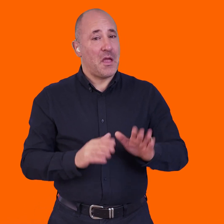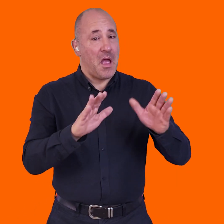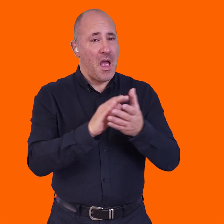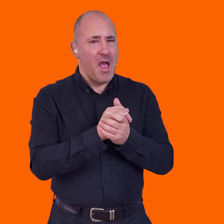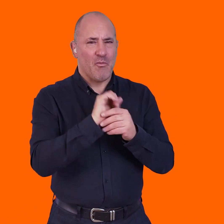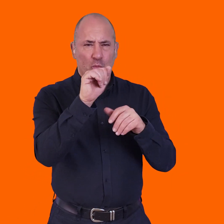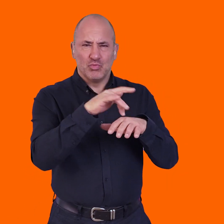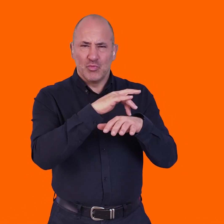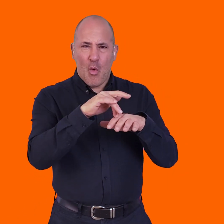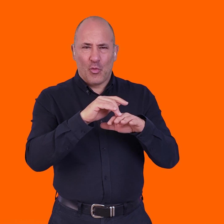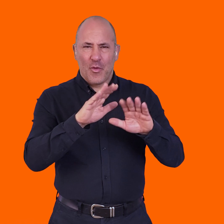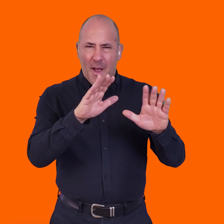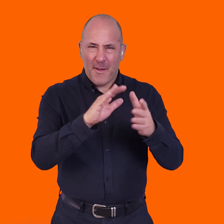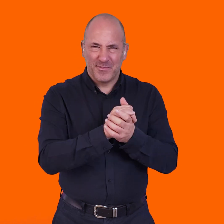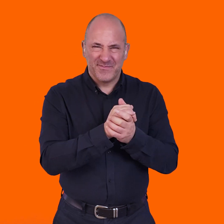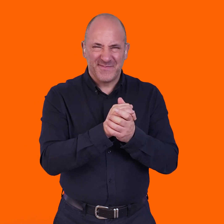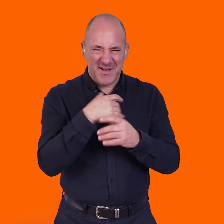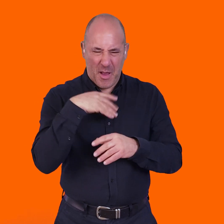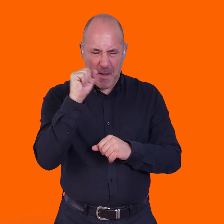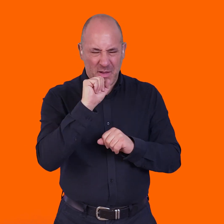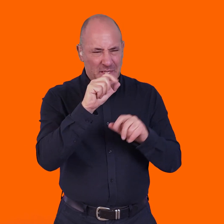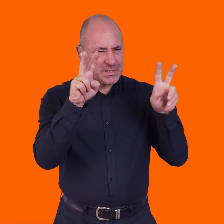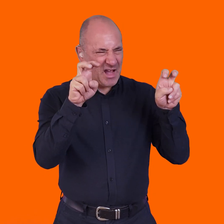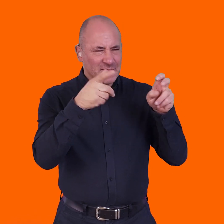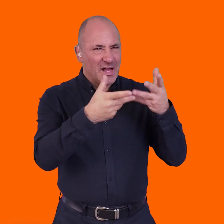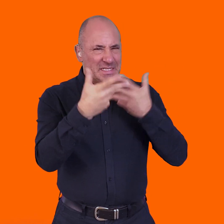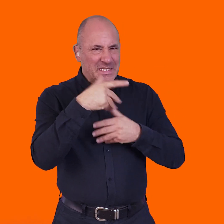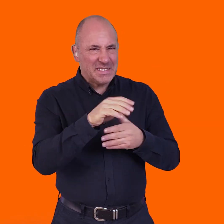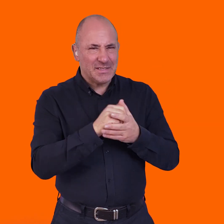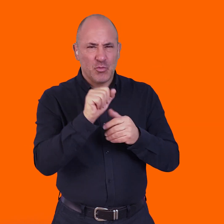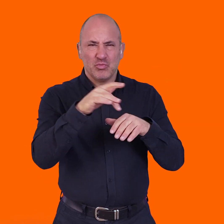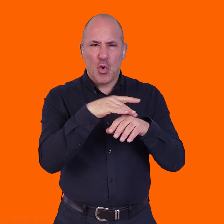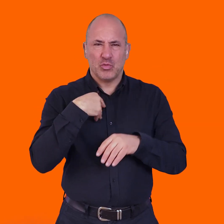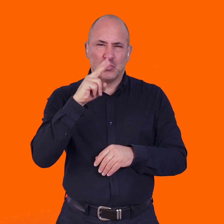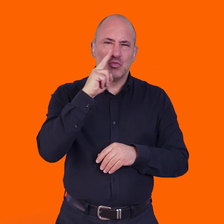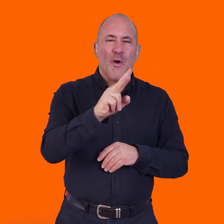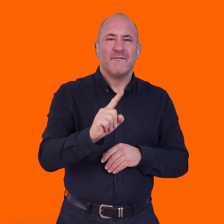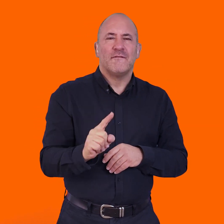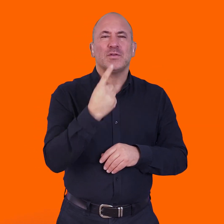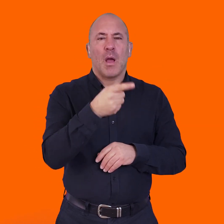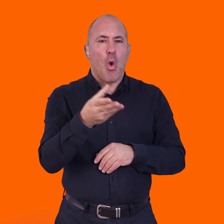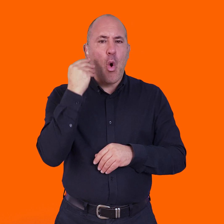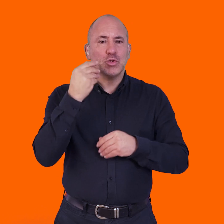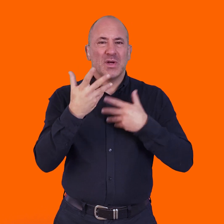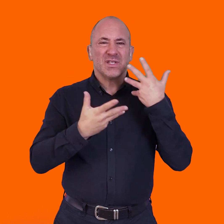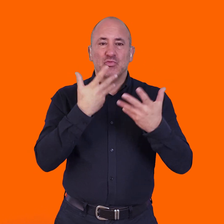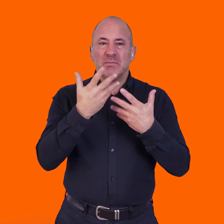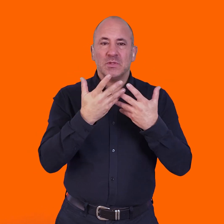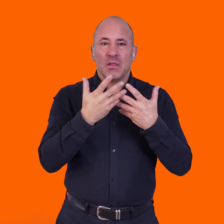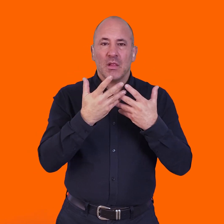fact, it was one of your shows, you'll have to, excuse me, you'll have to tell me the title. It's one of your shows that I first saw where audio description